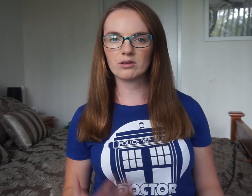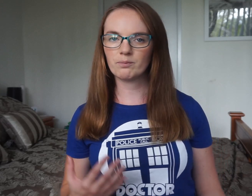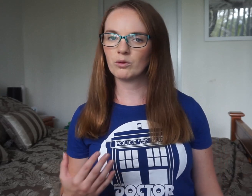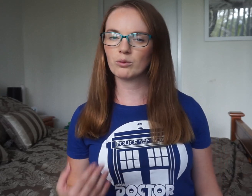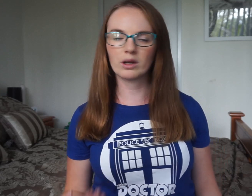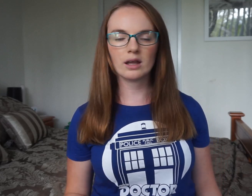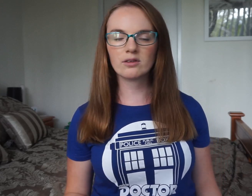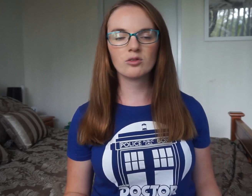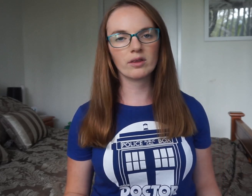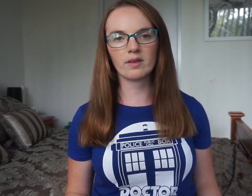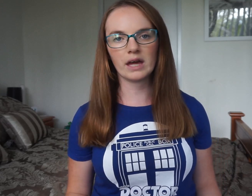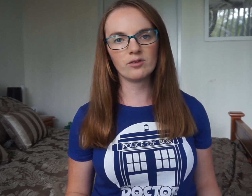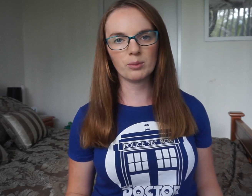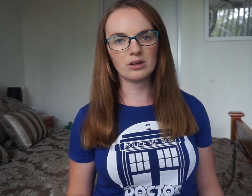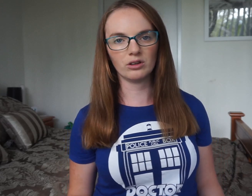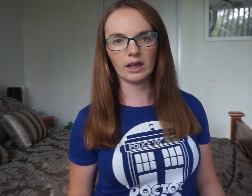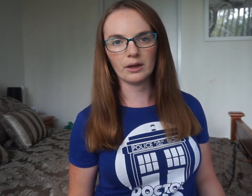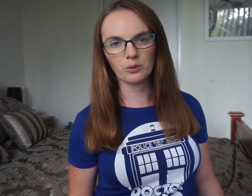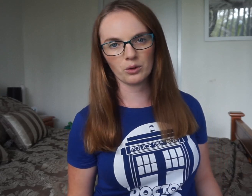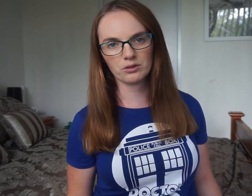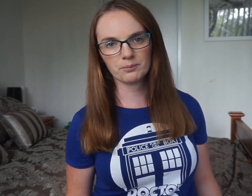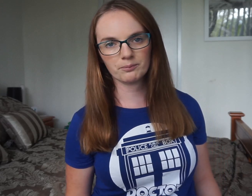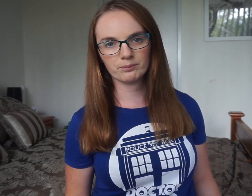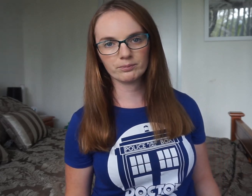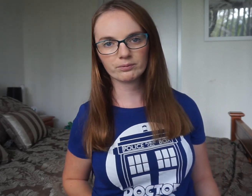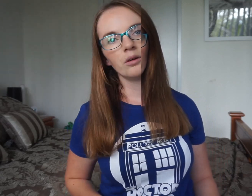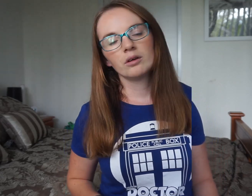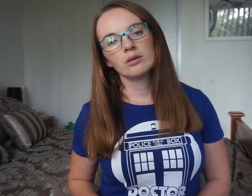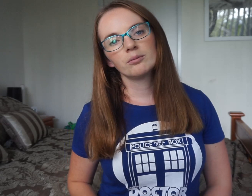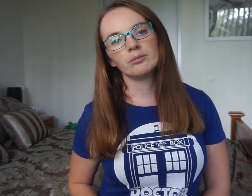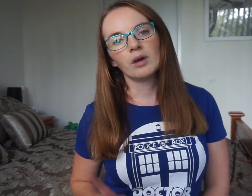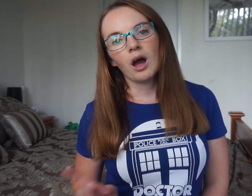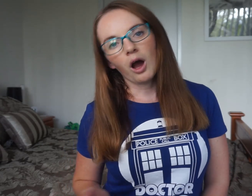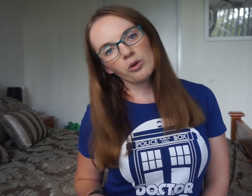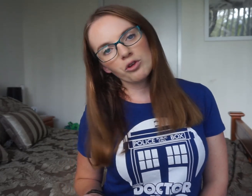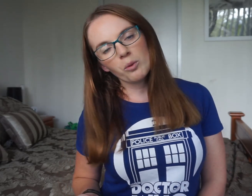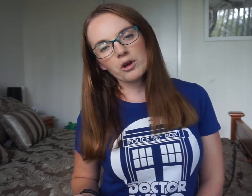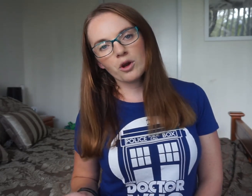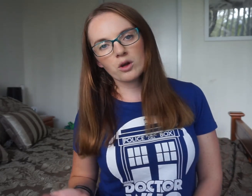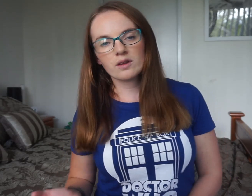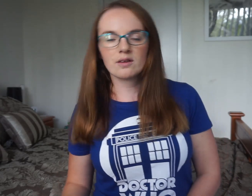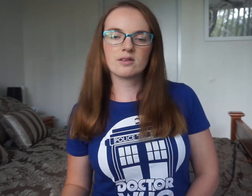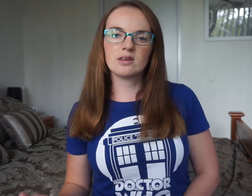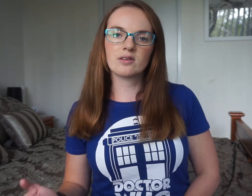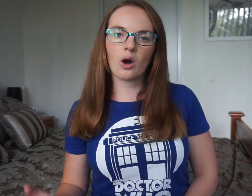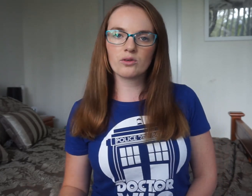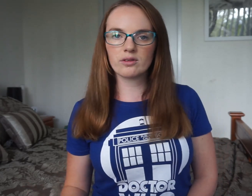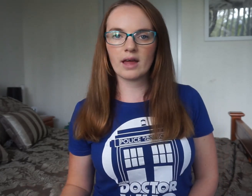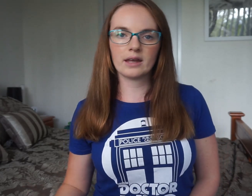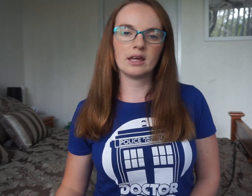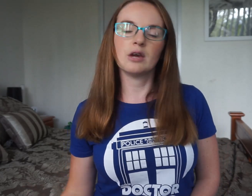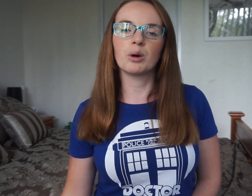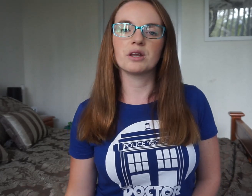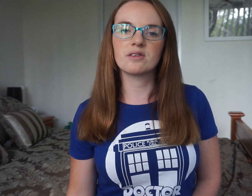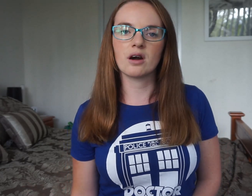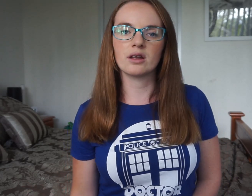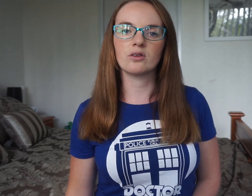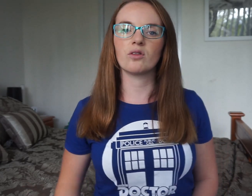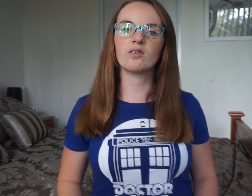regardless of whether they have speech delay or not. I also want to note that this is Auslan keyword sign. This is